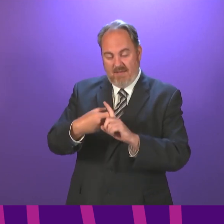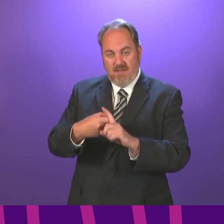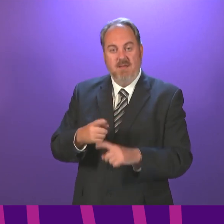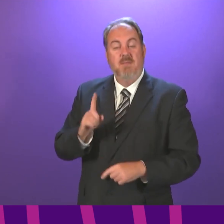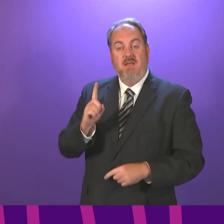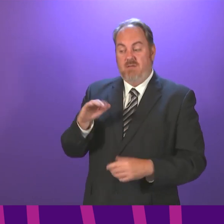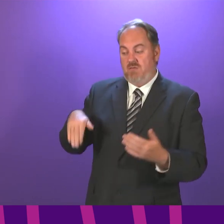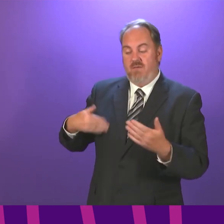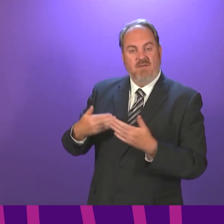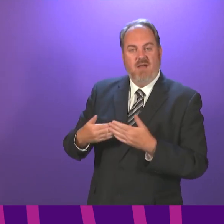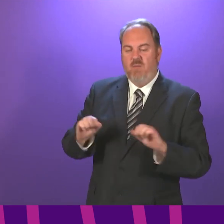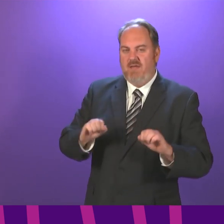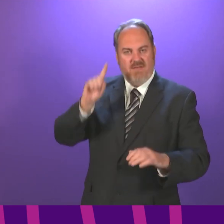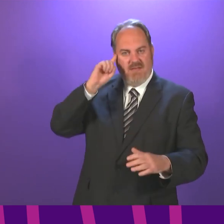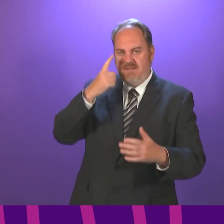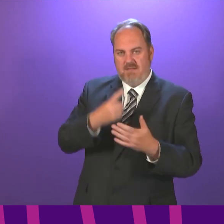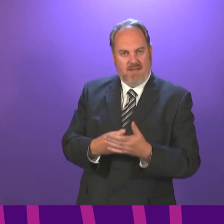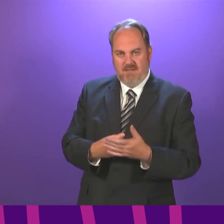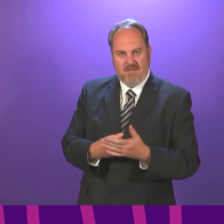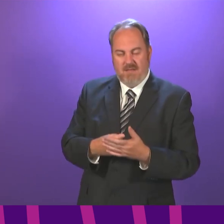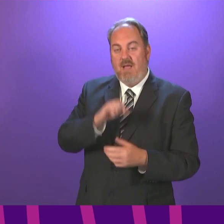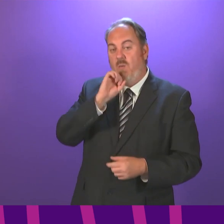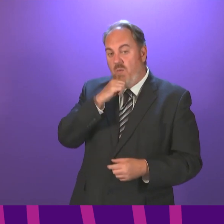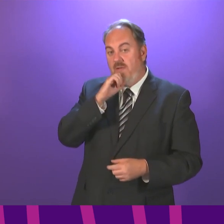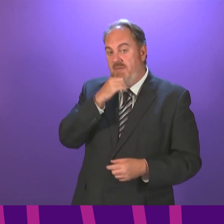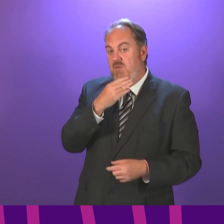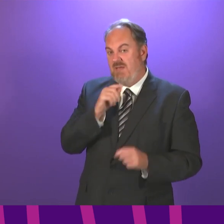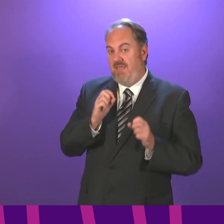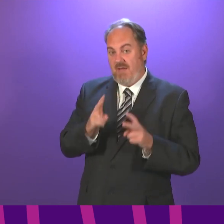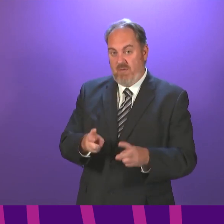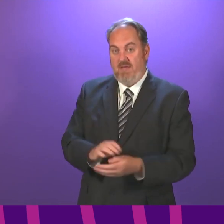yet taken the decision that that functionality will be used.